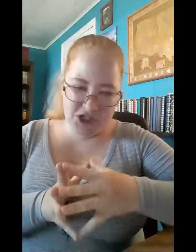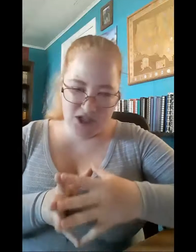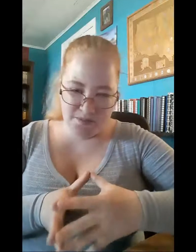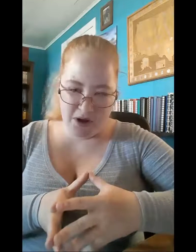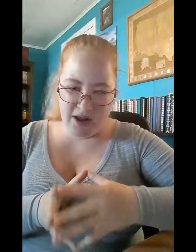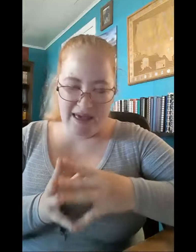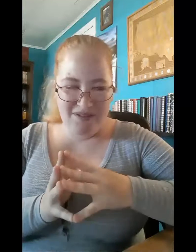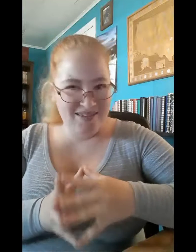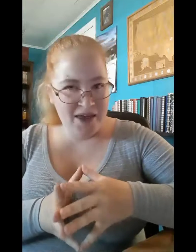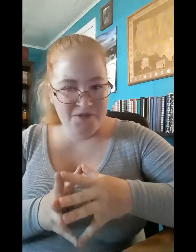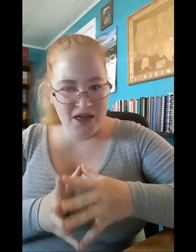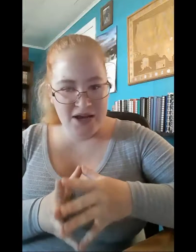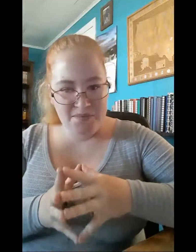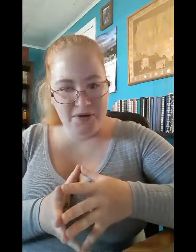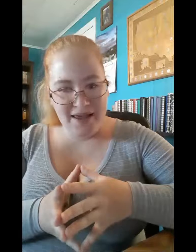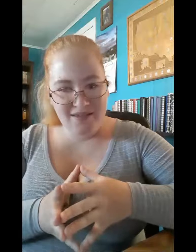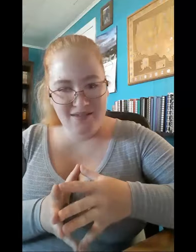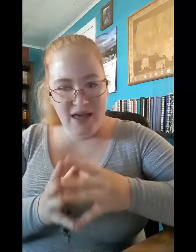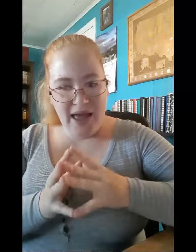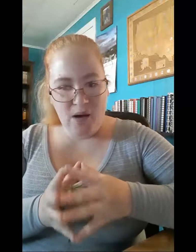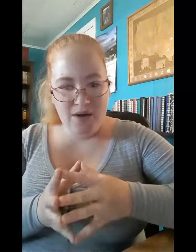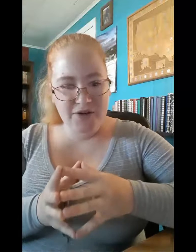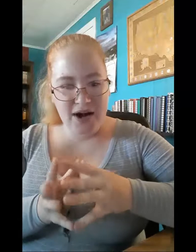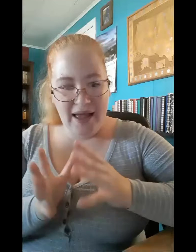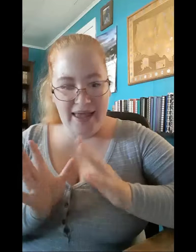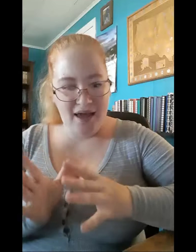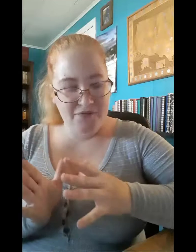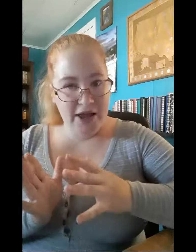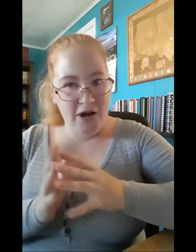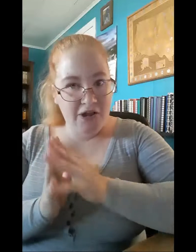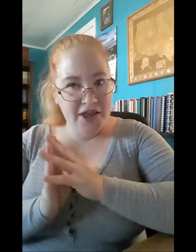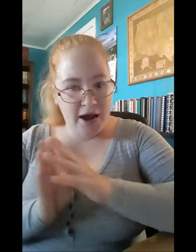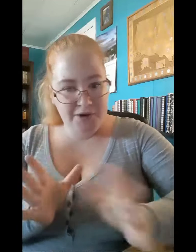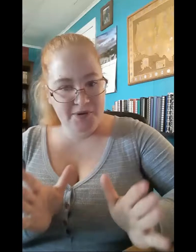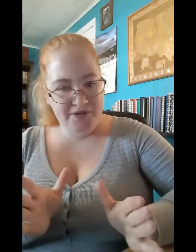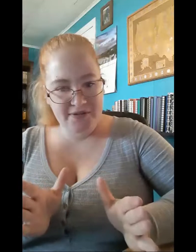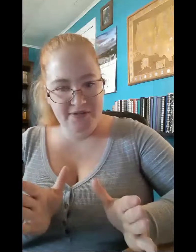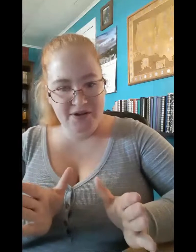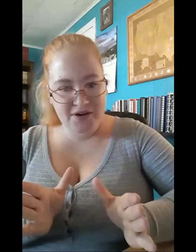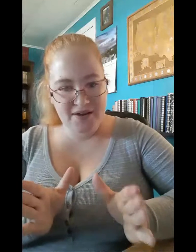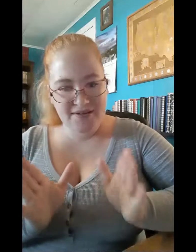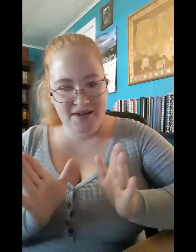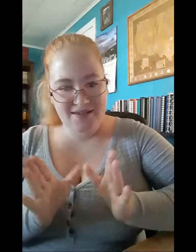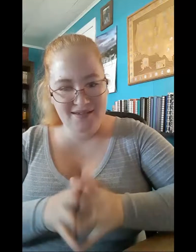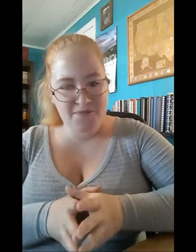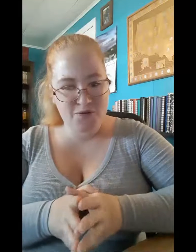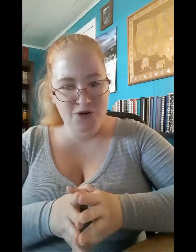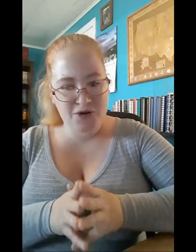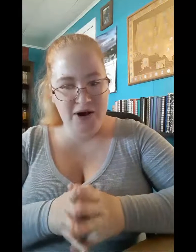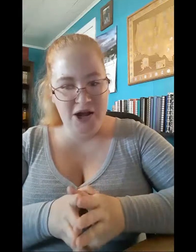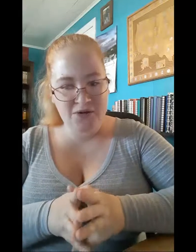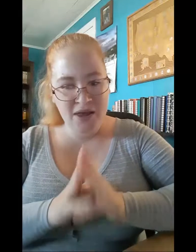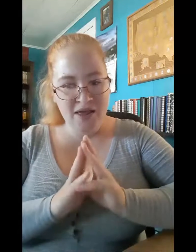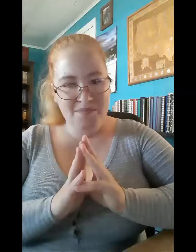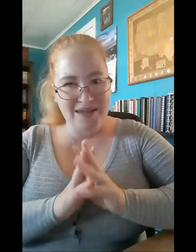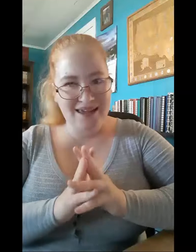the book, I was left unimpressed. However, I have read all the other books in the series, except for The Crown, because